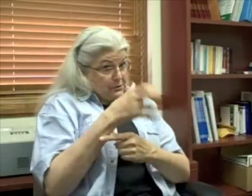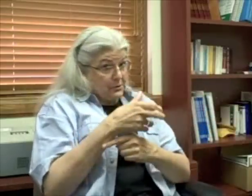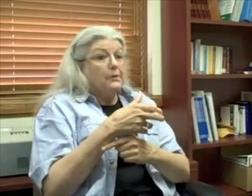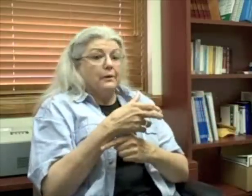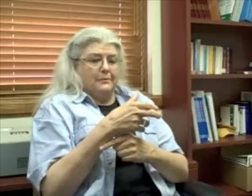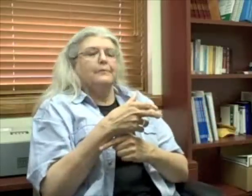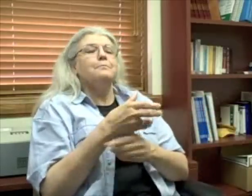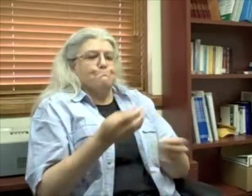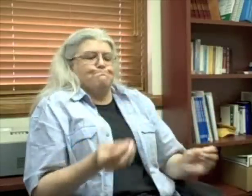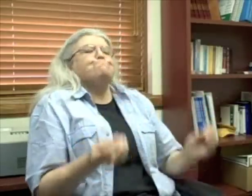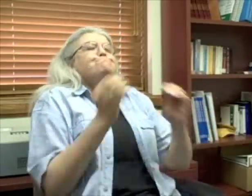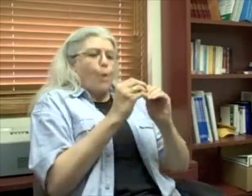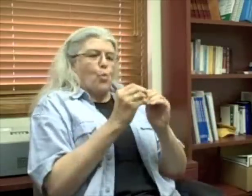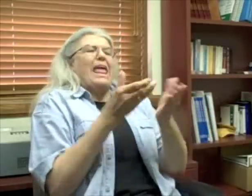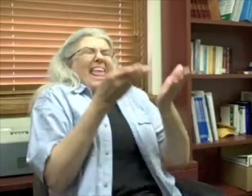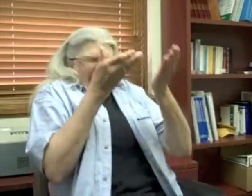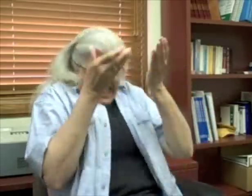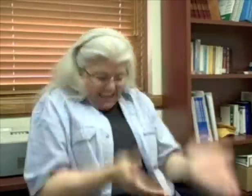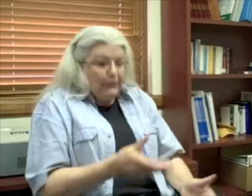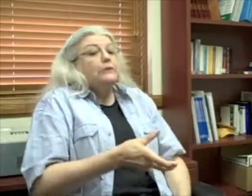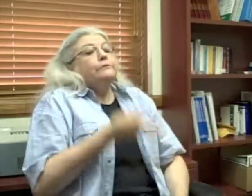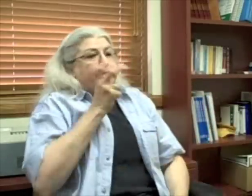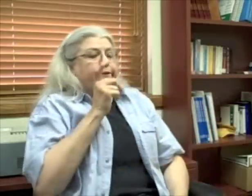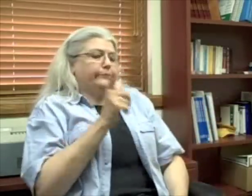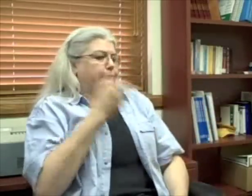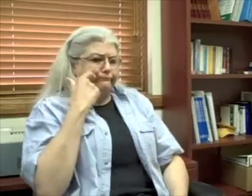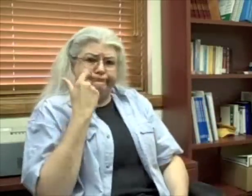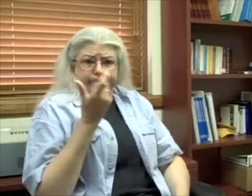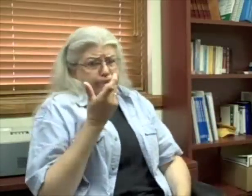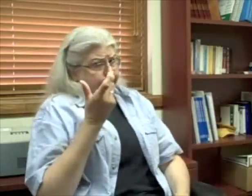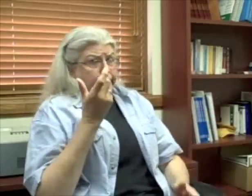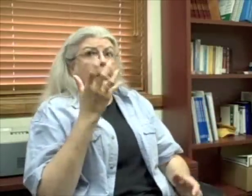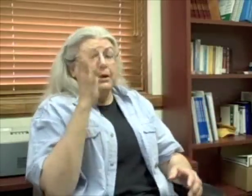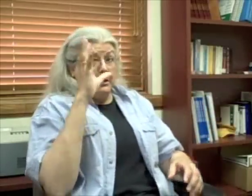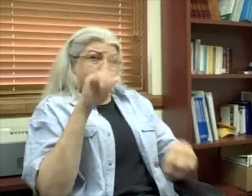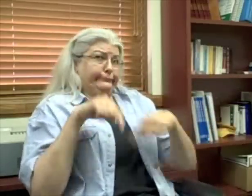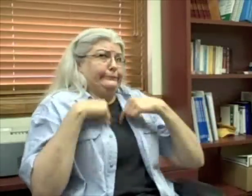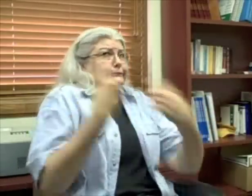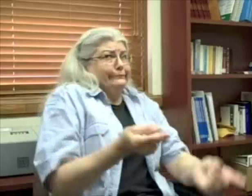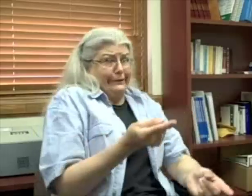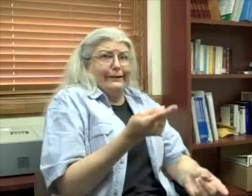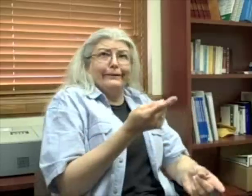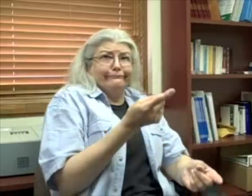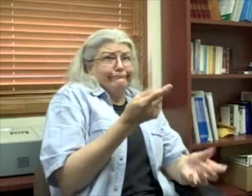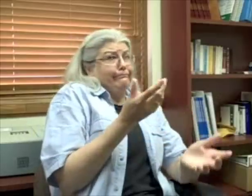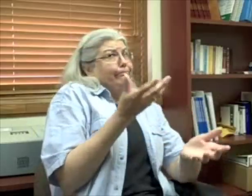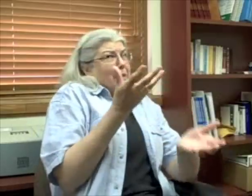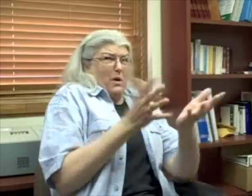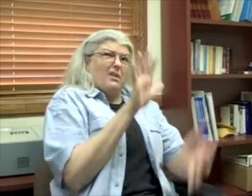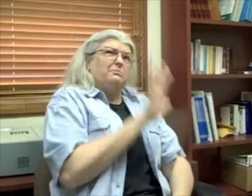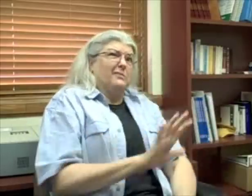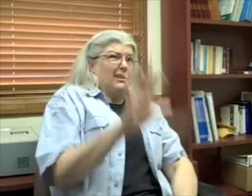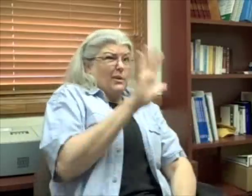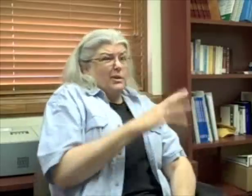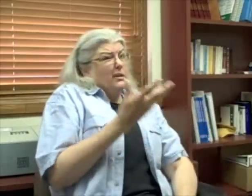I started drinking a lot more. And I've been addicted for, oh, almost 25 or 30 years.